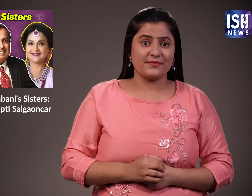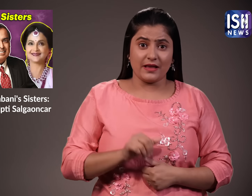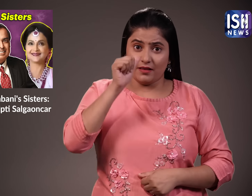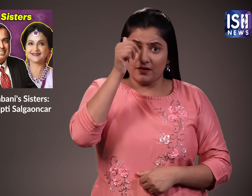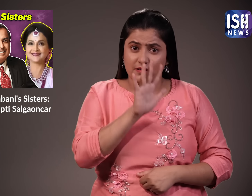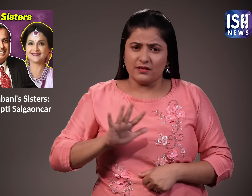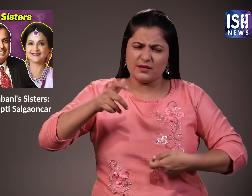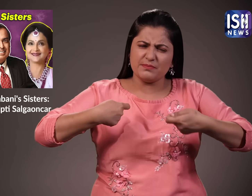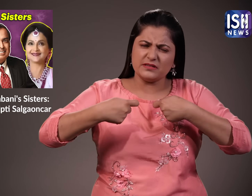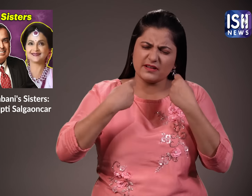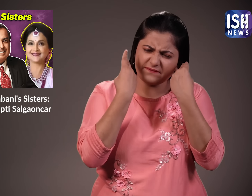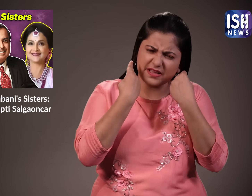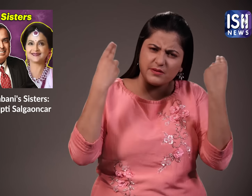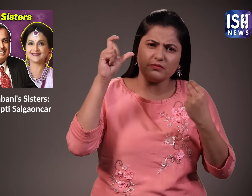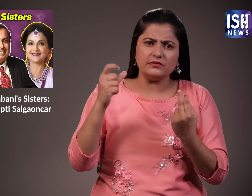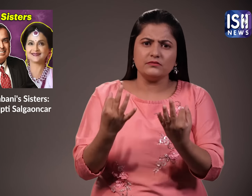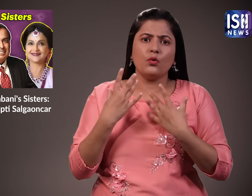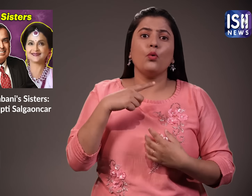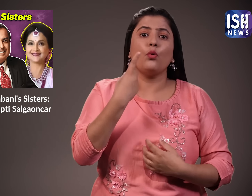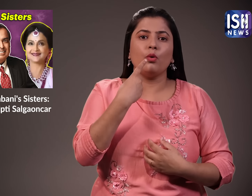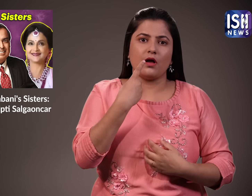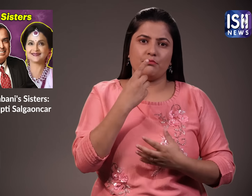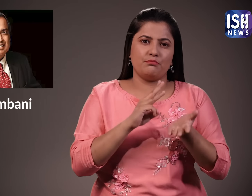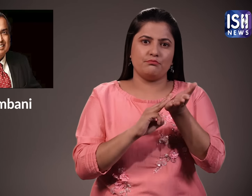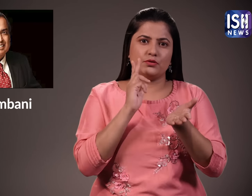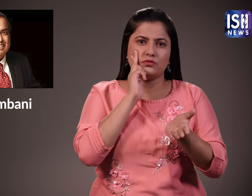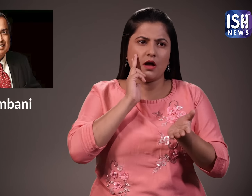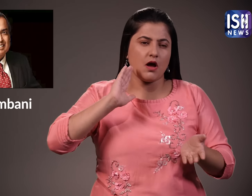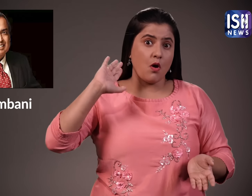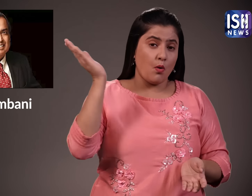You all know that Mukesh Ambani is India's biggest business tycoon.